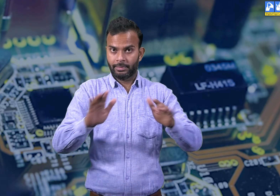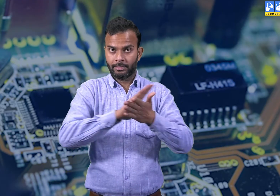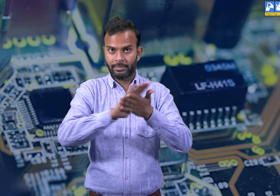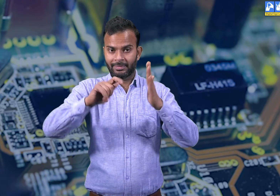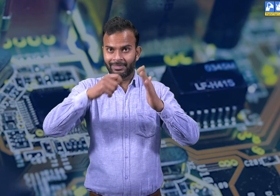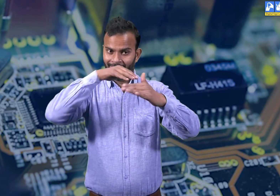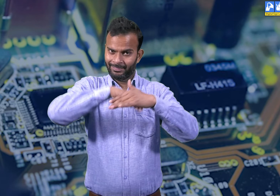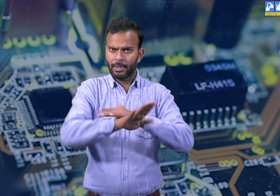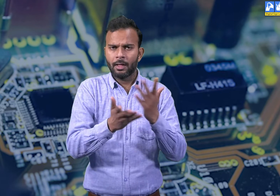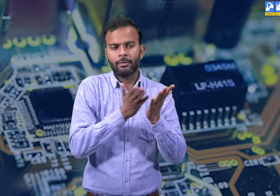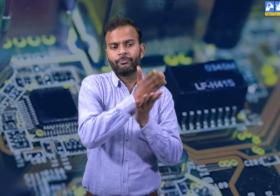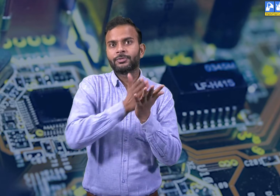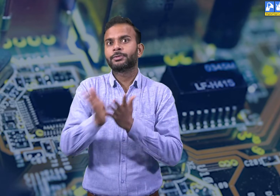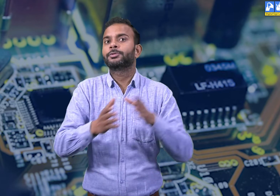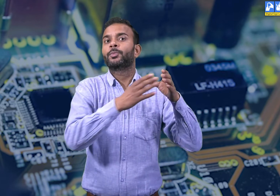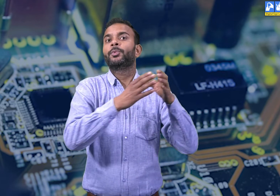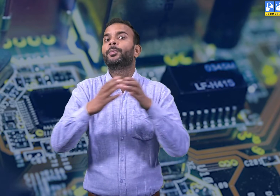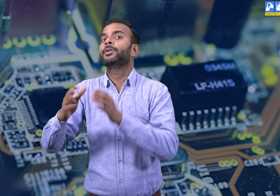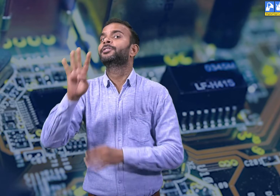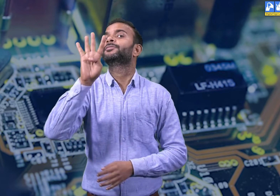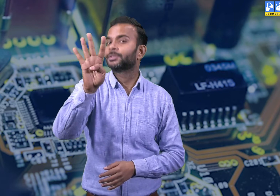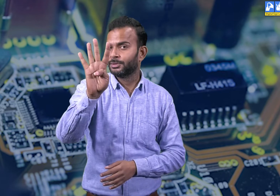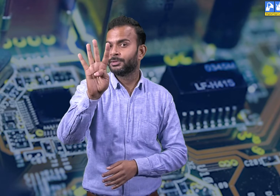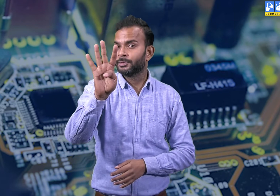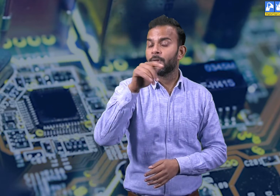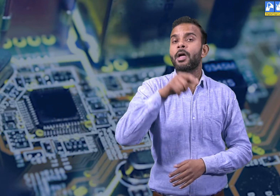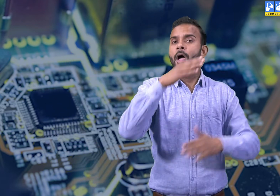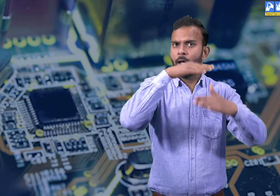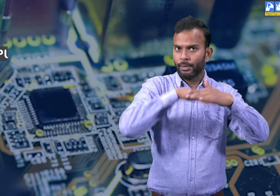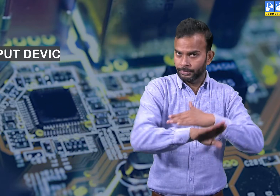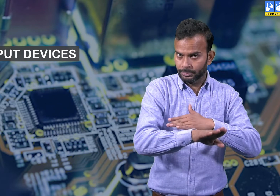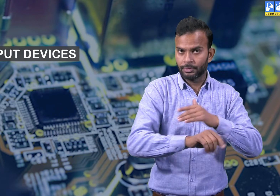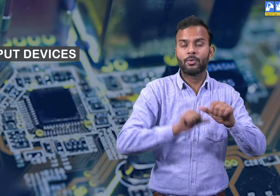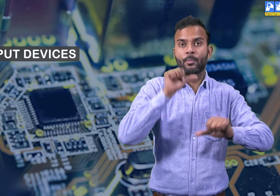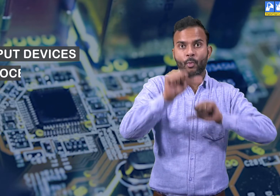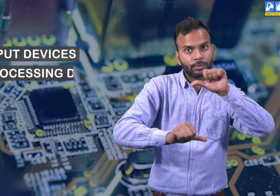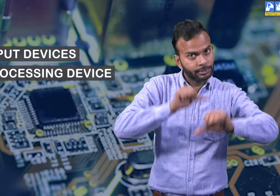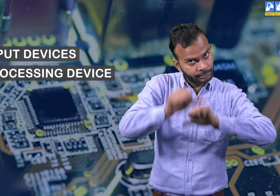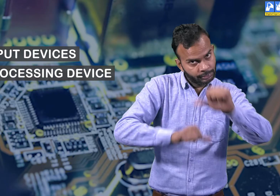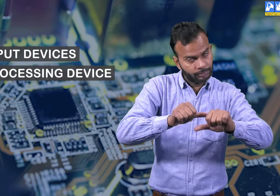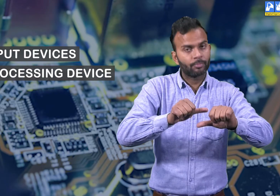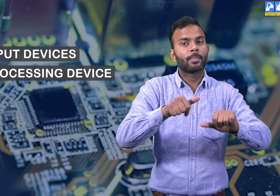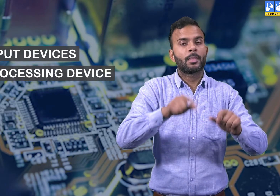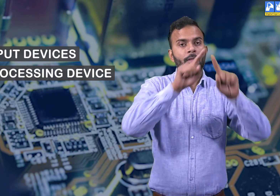In the next video, we will learn about input devices, processing devices,